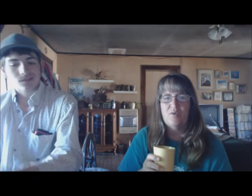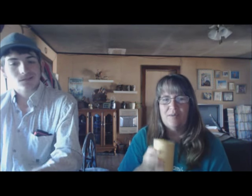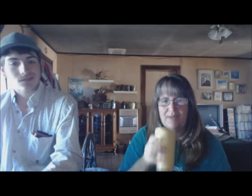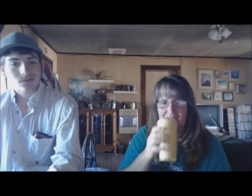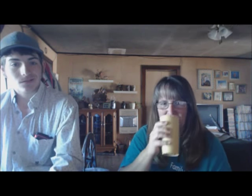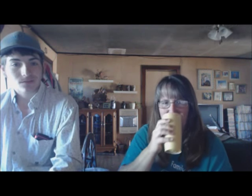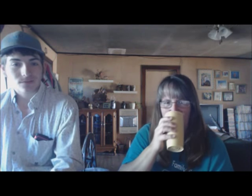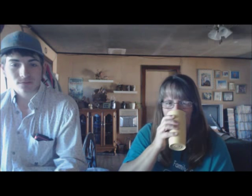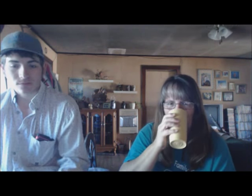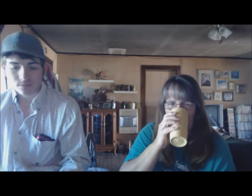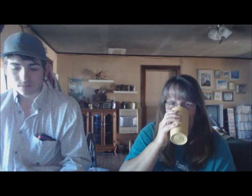like a web page.